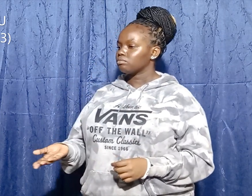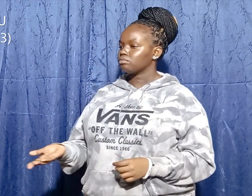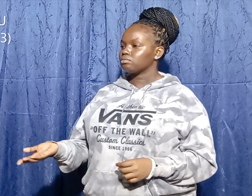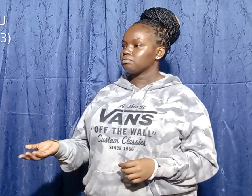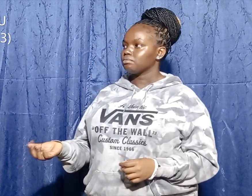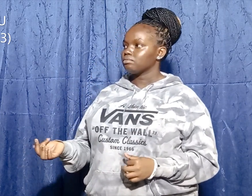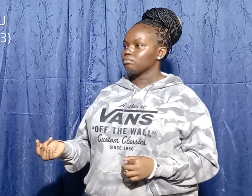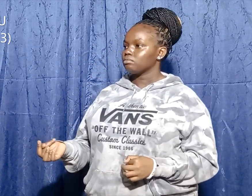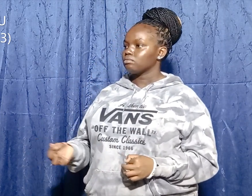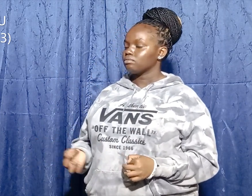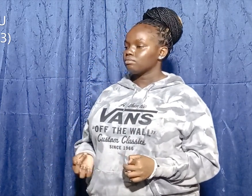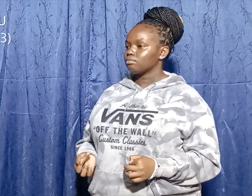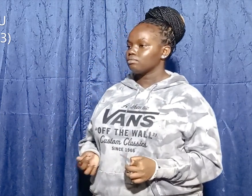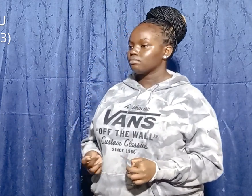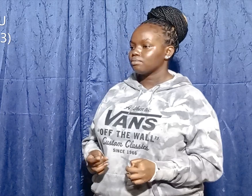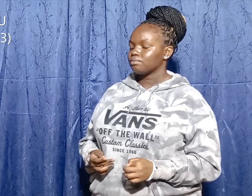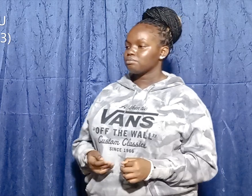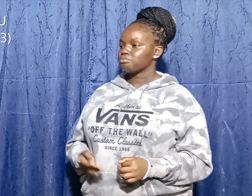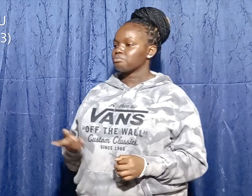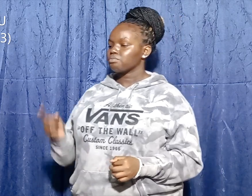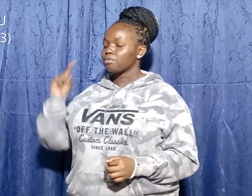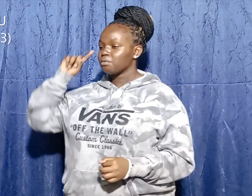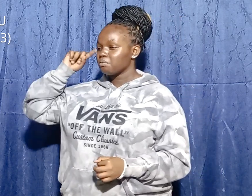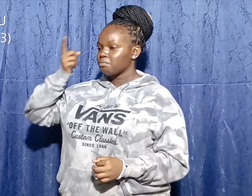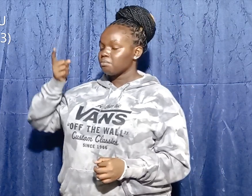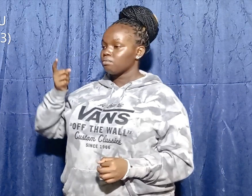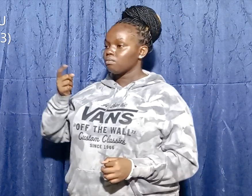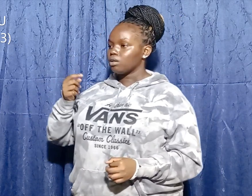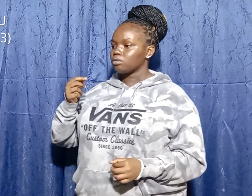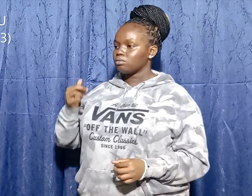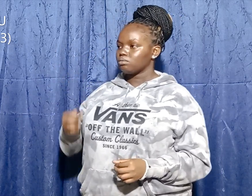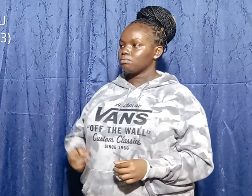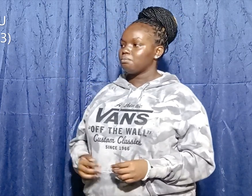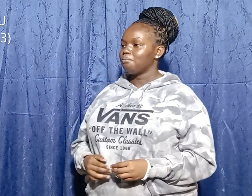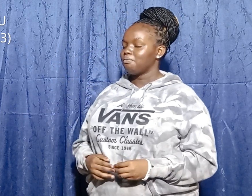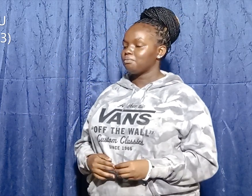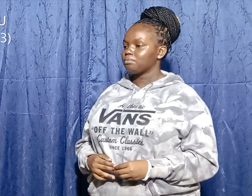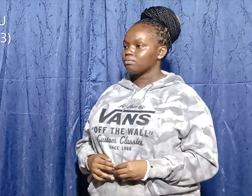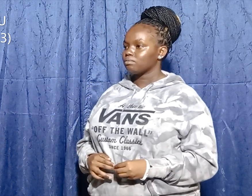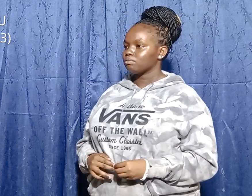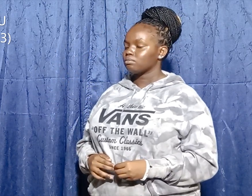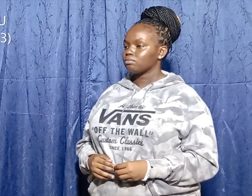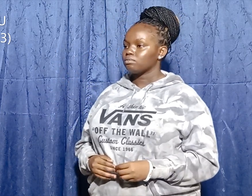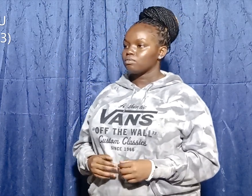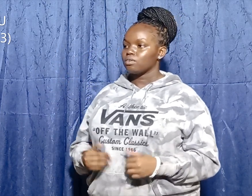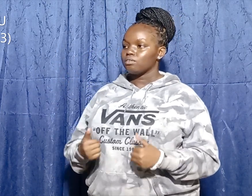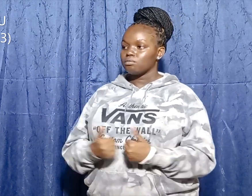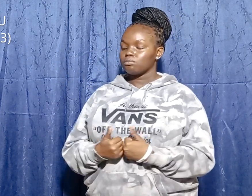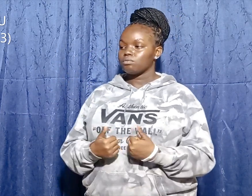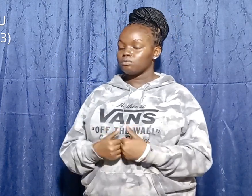stick for? Oh, you think me I'm a dog? Philistines people were there.